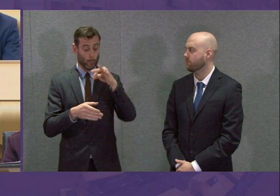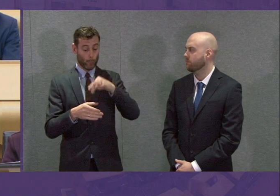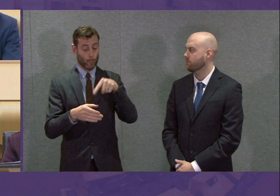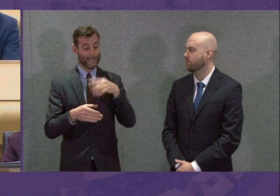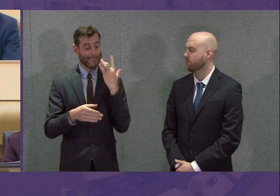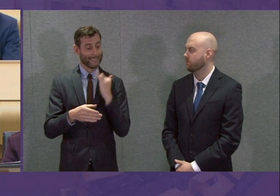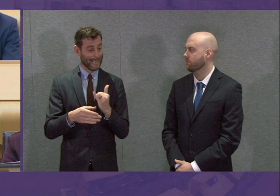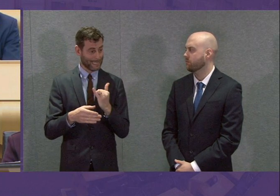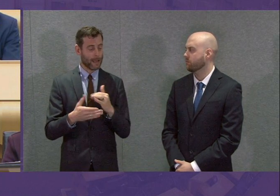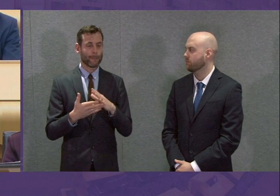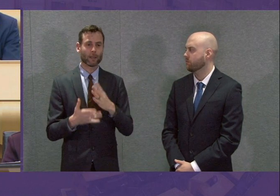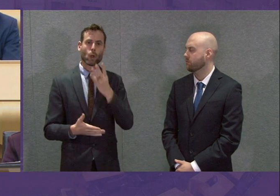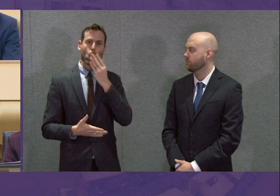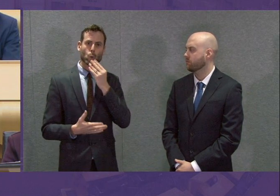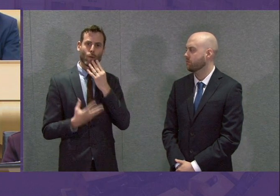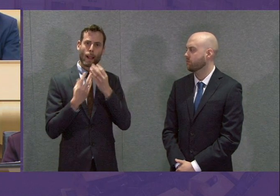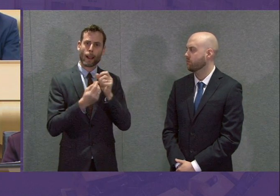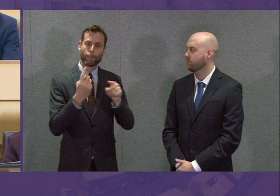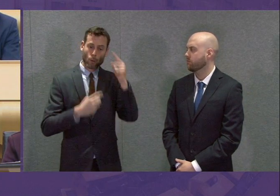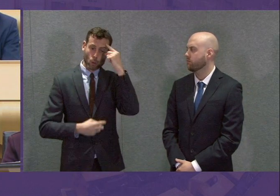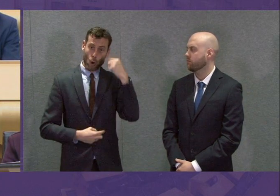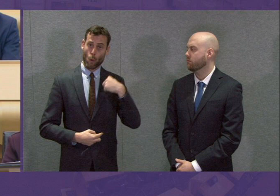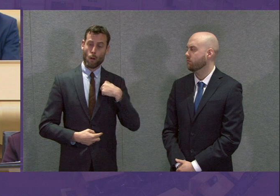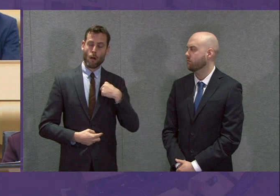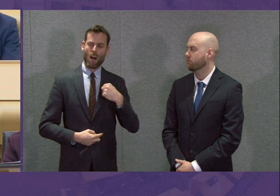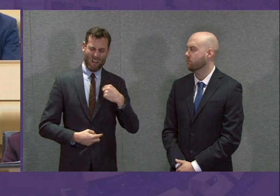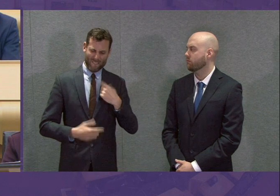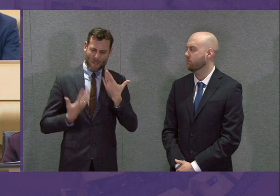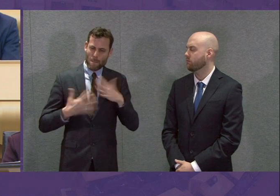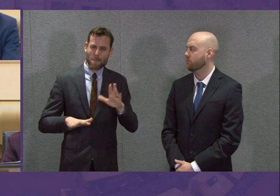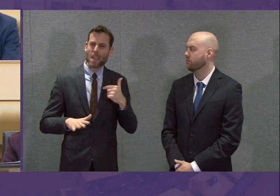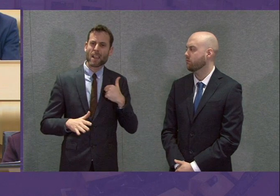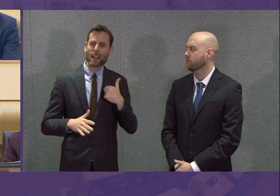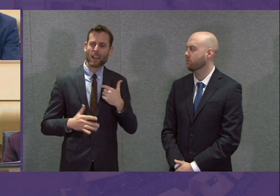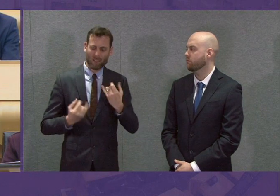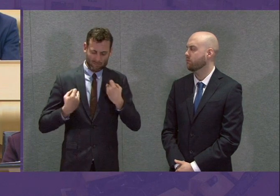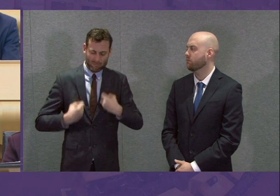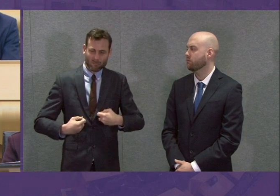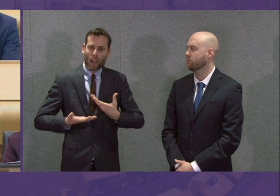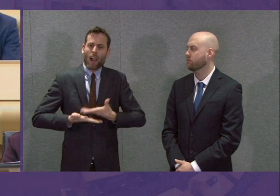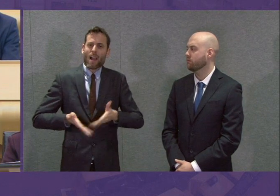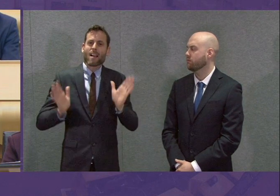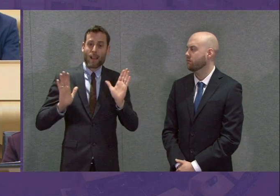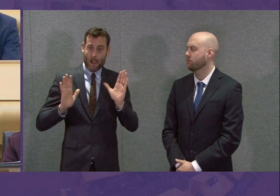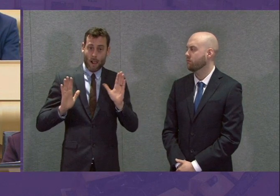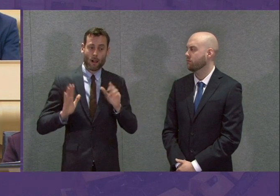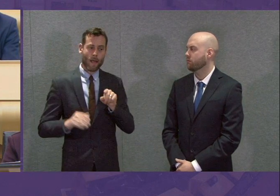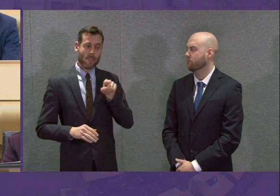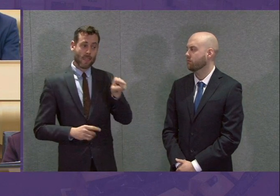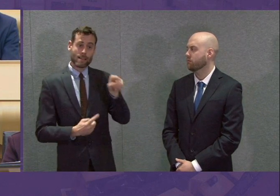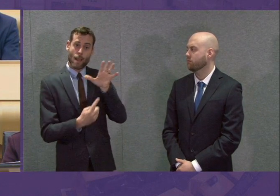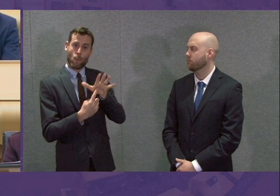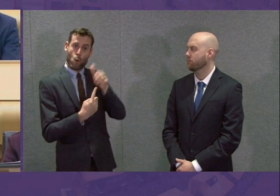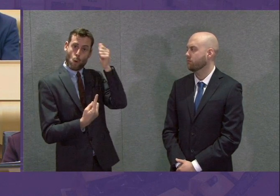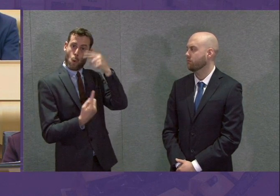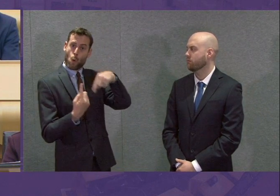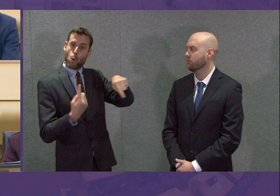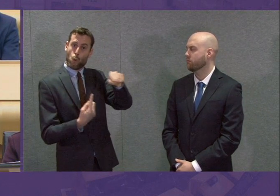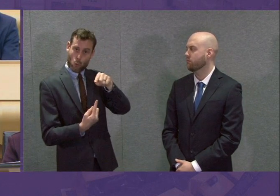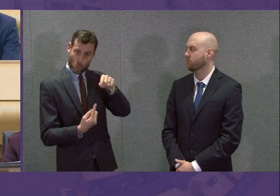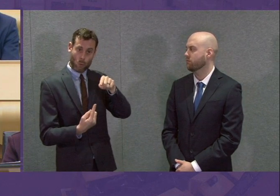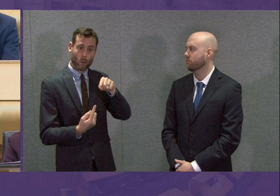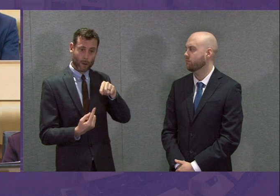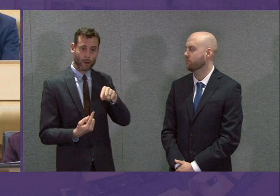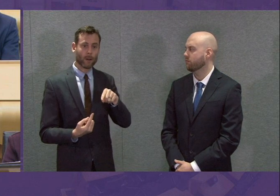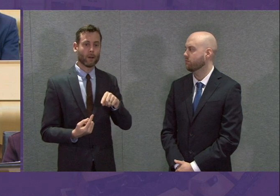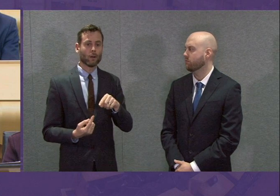enabling people to know whether they've had the virus or not, would be hugely important, particularly as we try to get in the later part of this, when we're